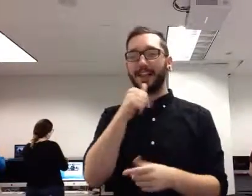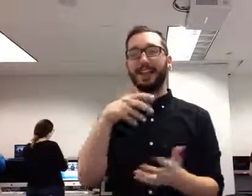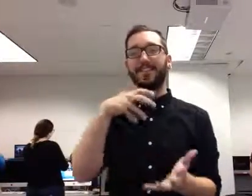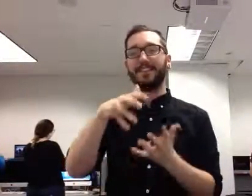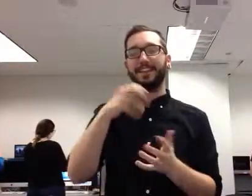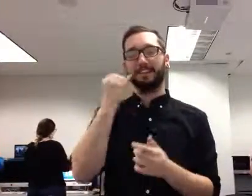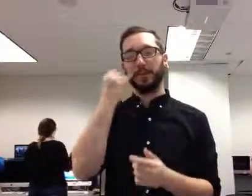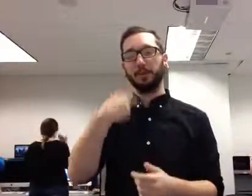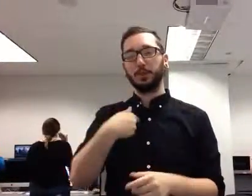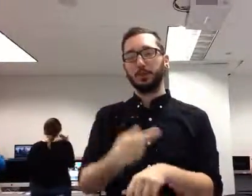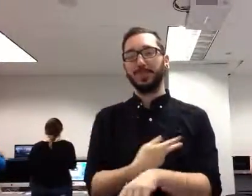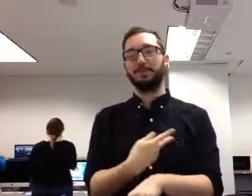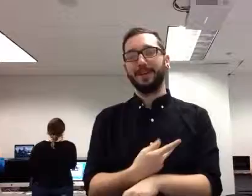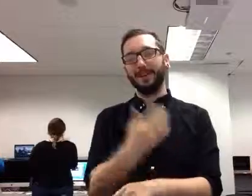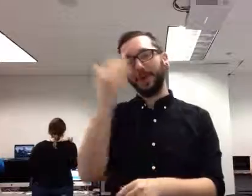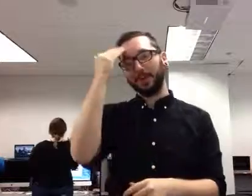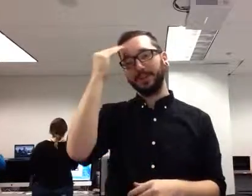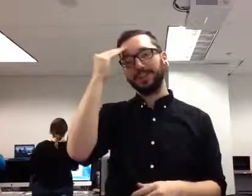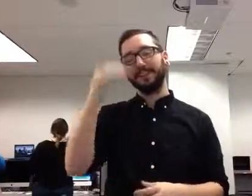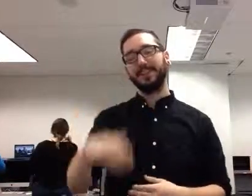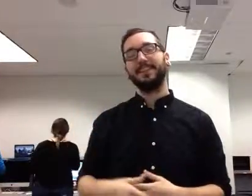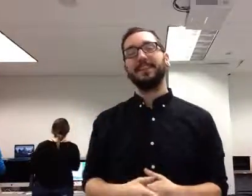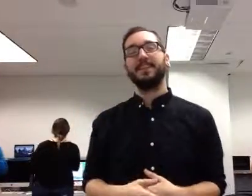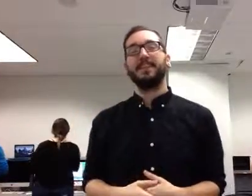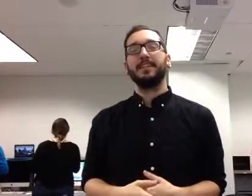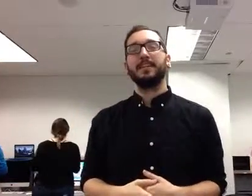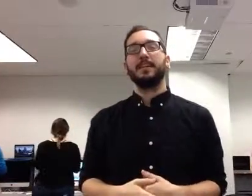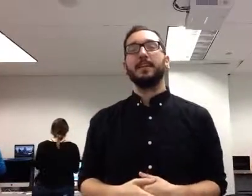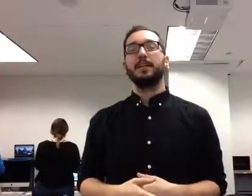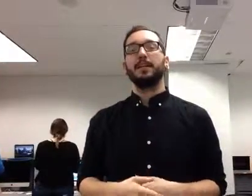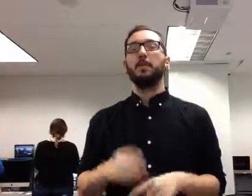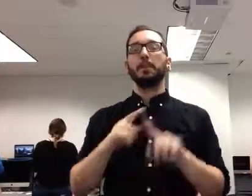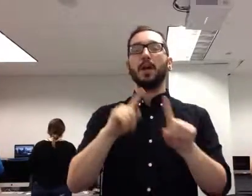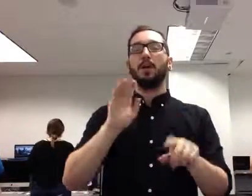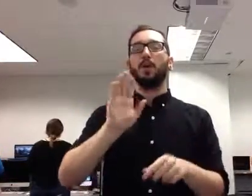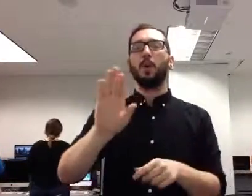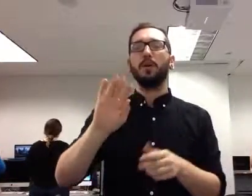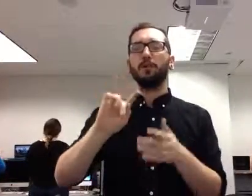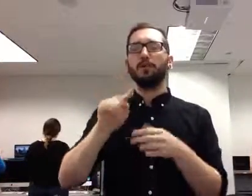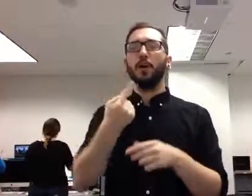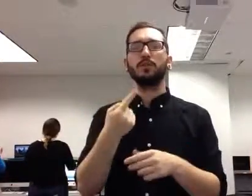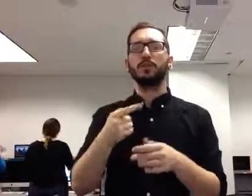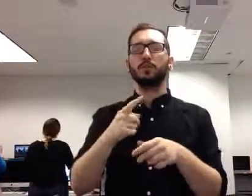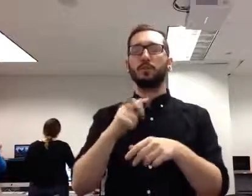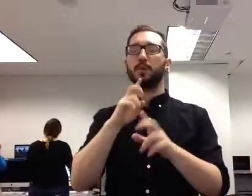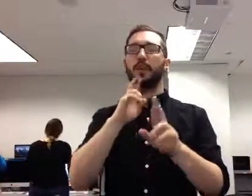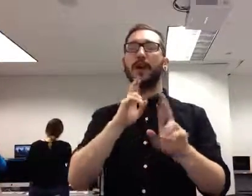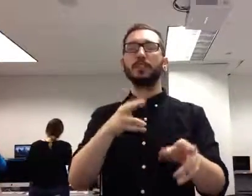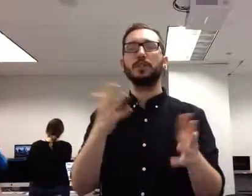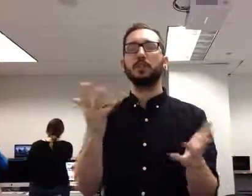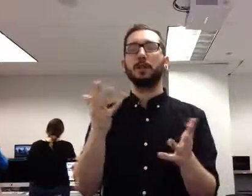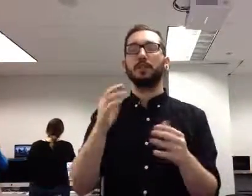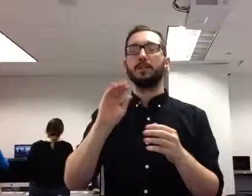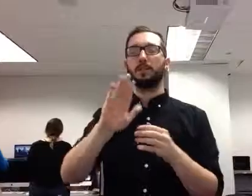what... Just initial reaction to those numbers. Sincerely aghast.